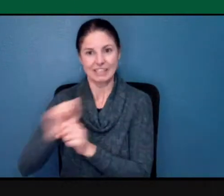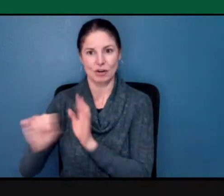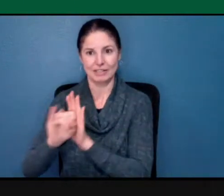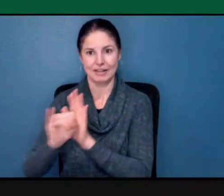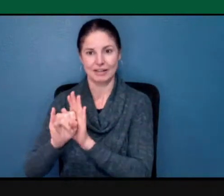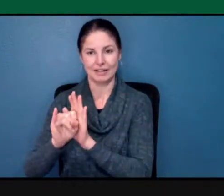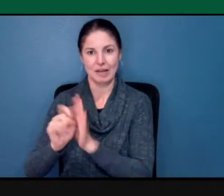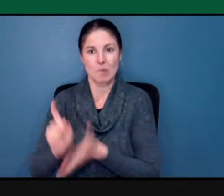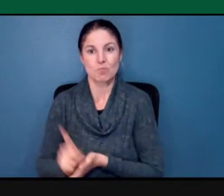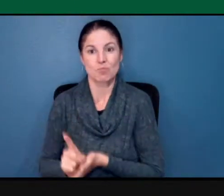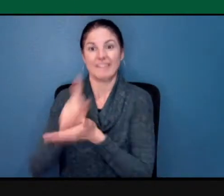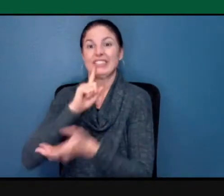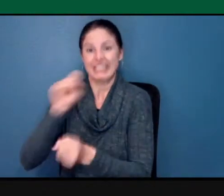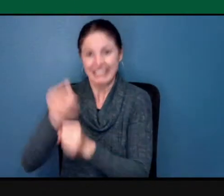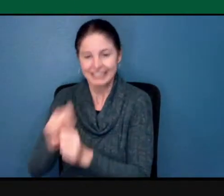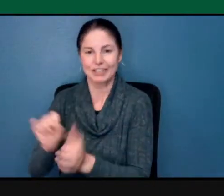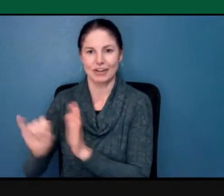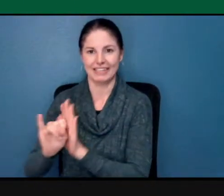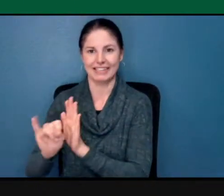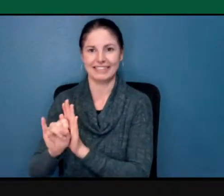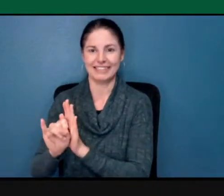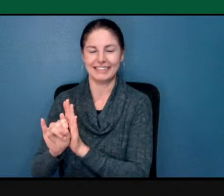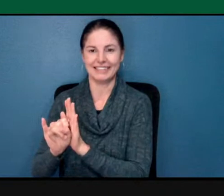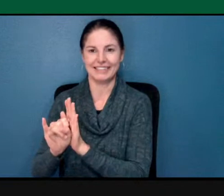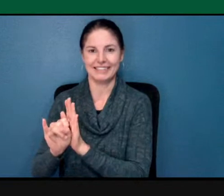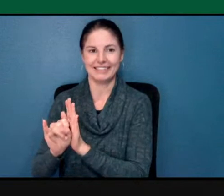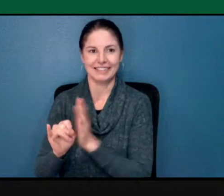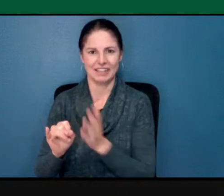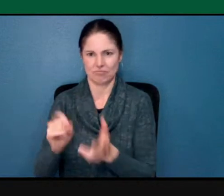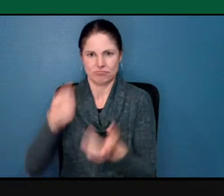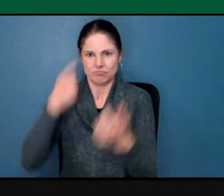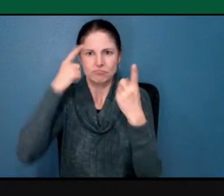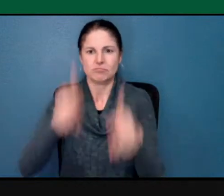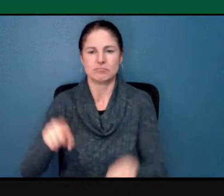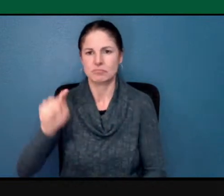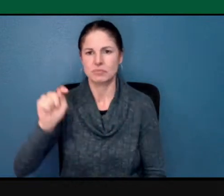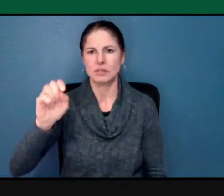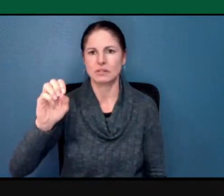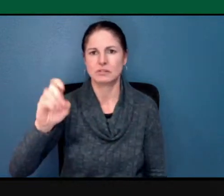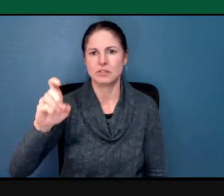And I agree. It's extremely toxic and extremely problematic.